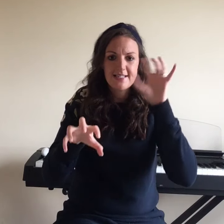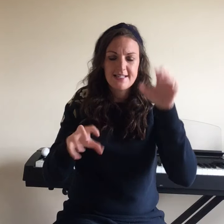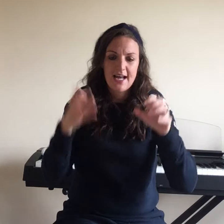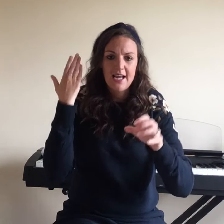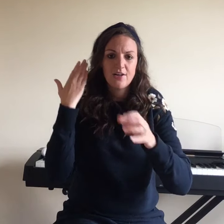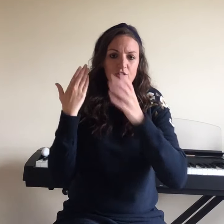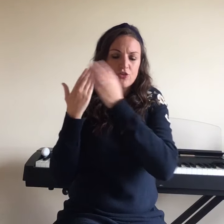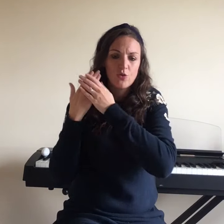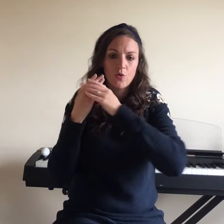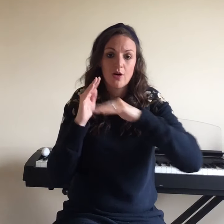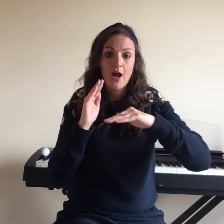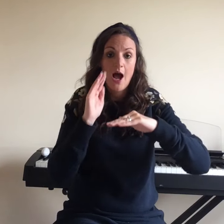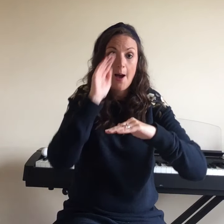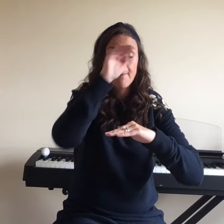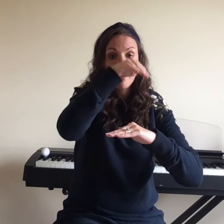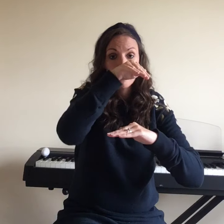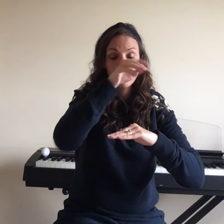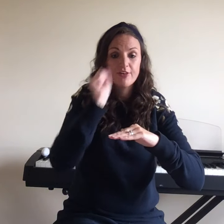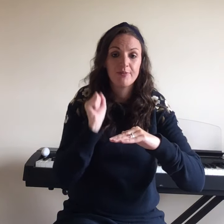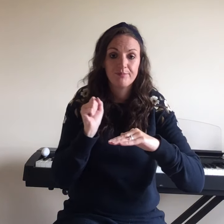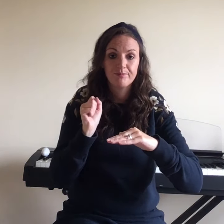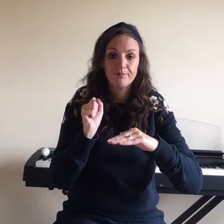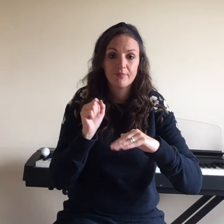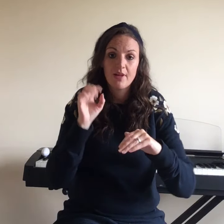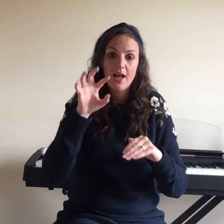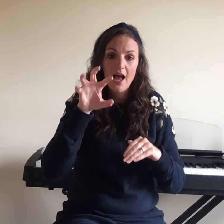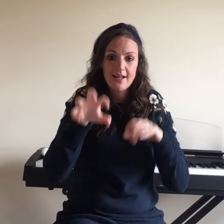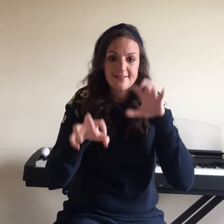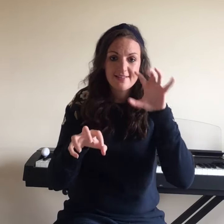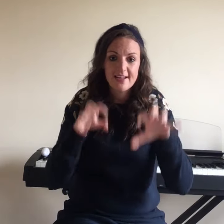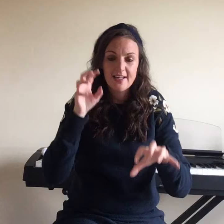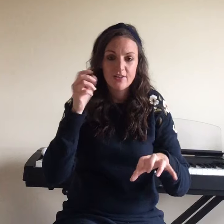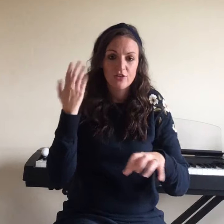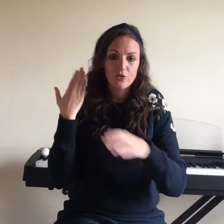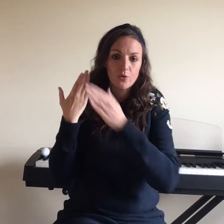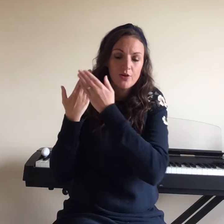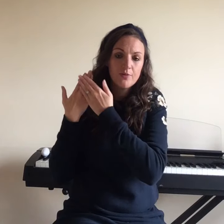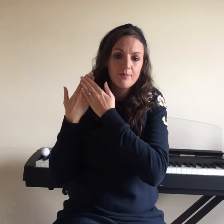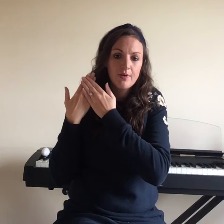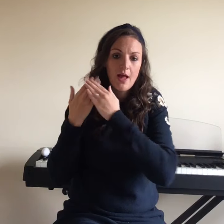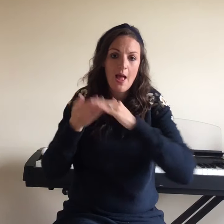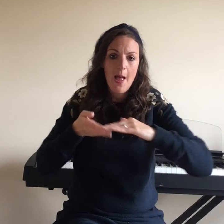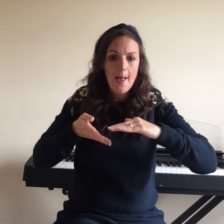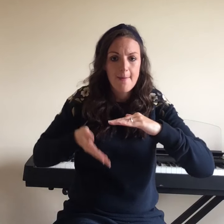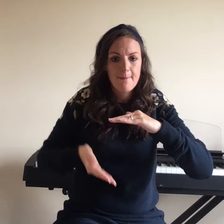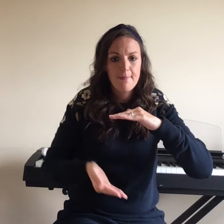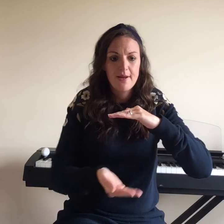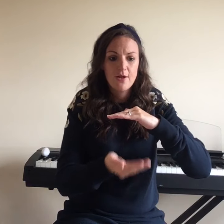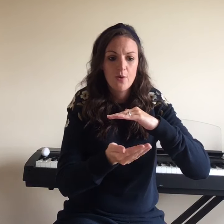Dinosaur Above and Dinosaur Below.